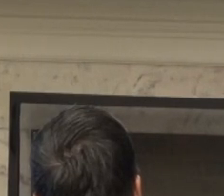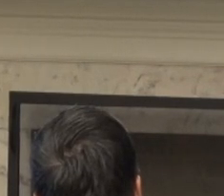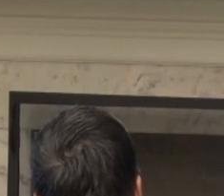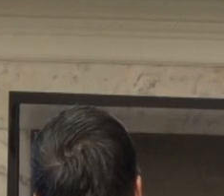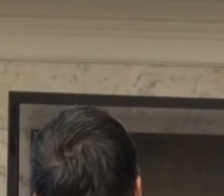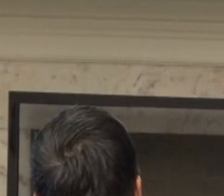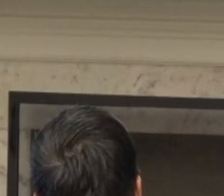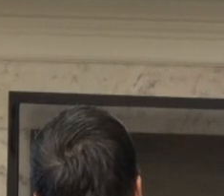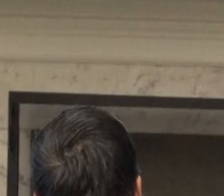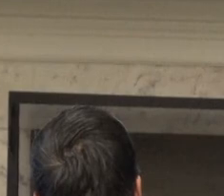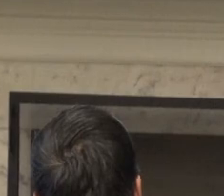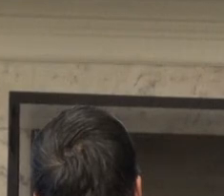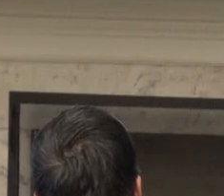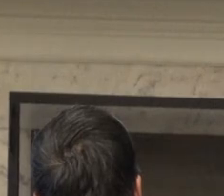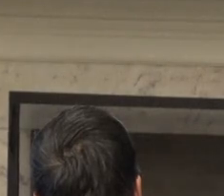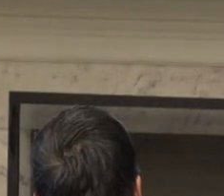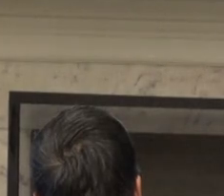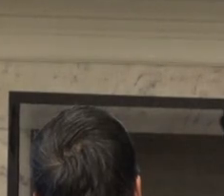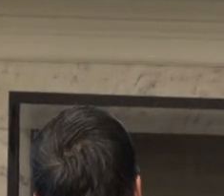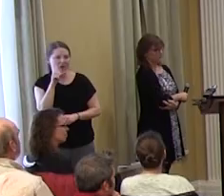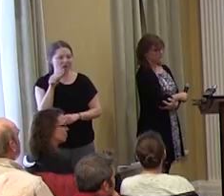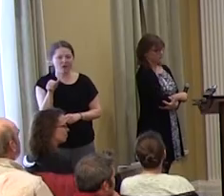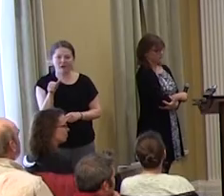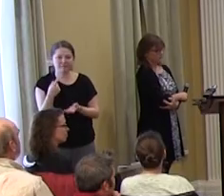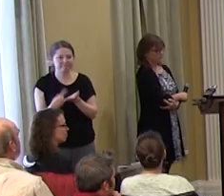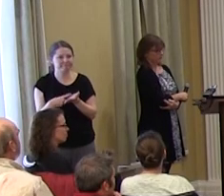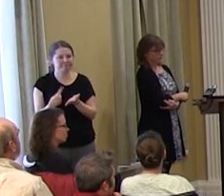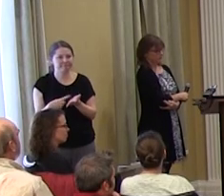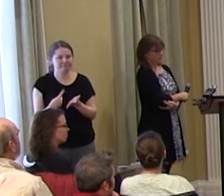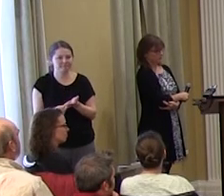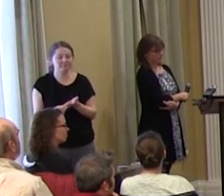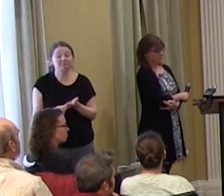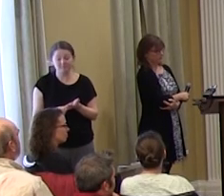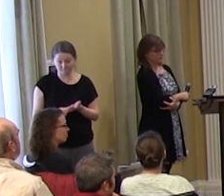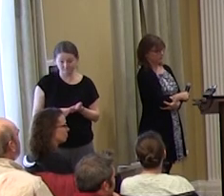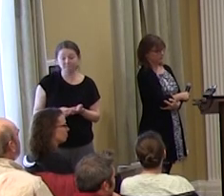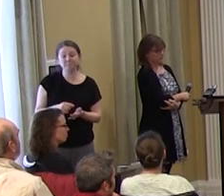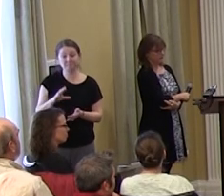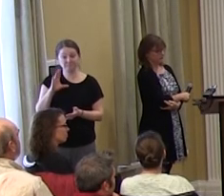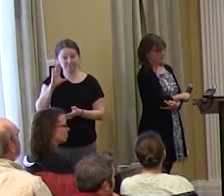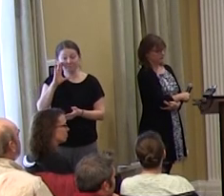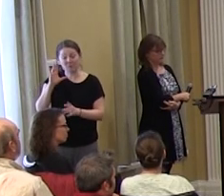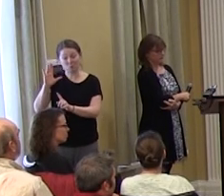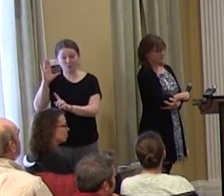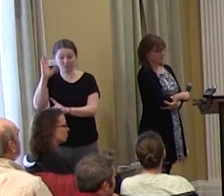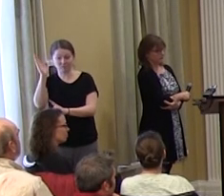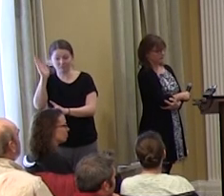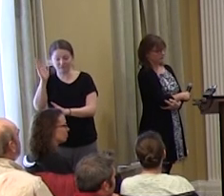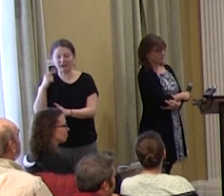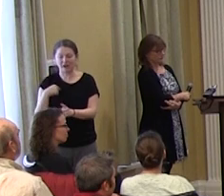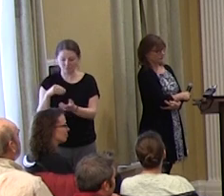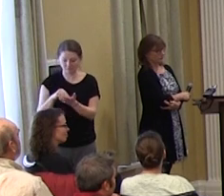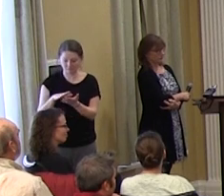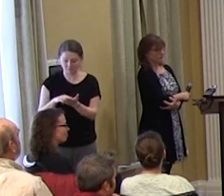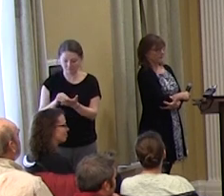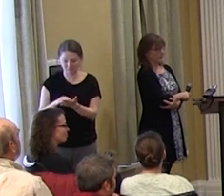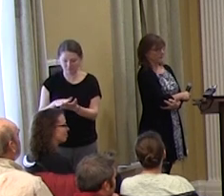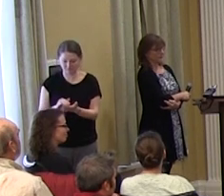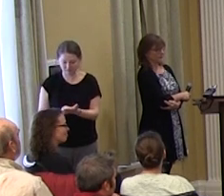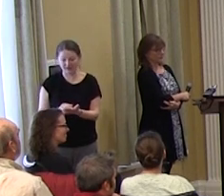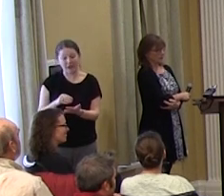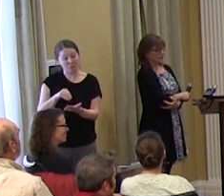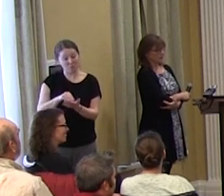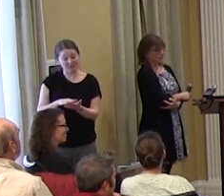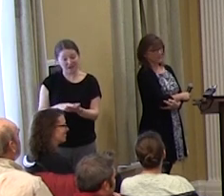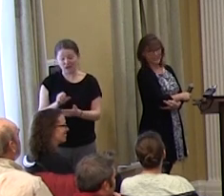I don't think that's talked about enough. While I was listening to the talk today, I jotted down a note that said, so what? Question mark.